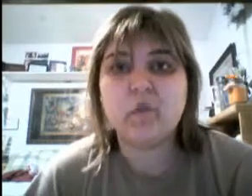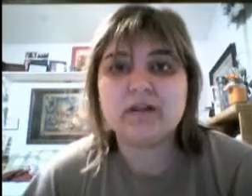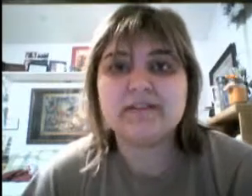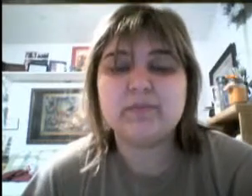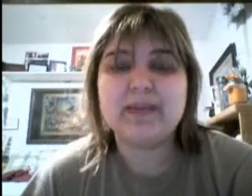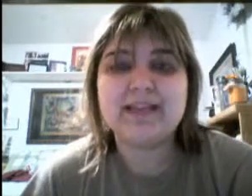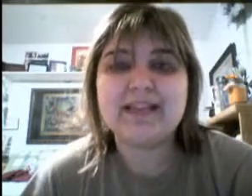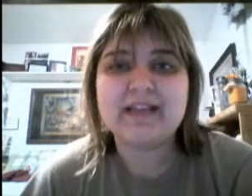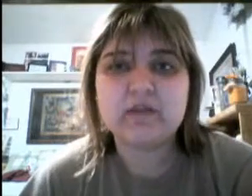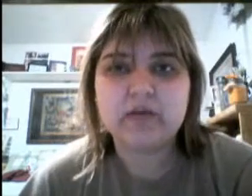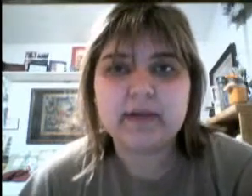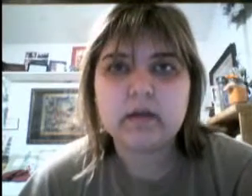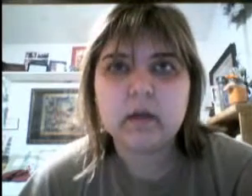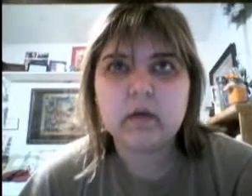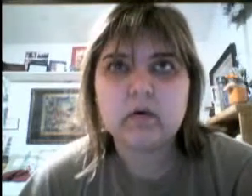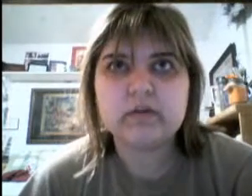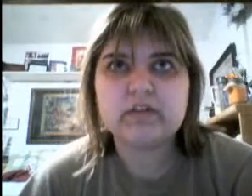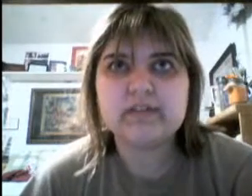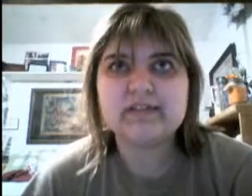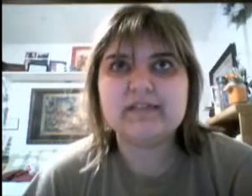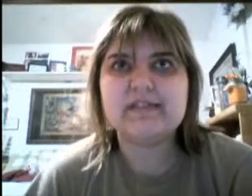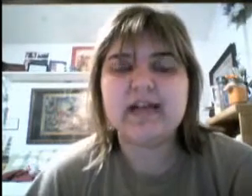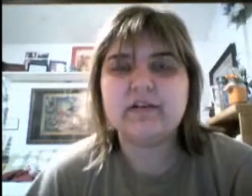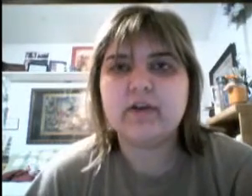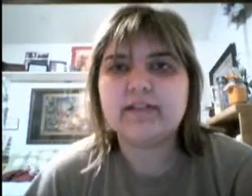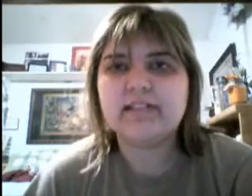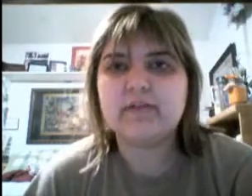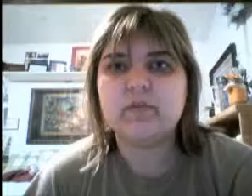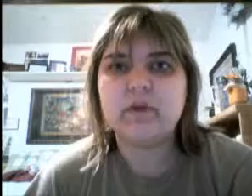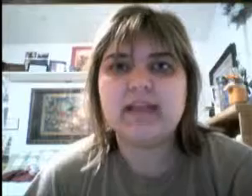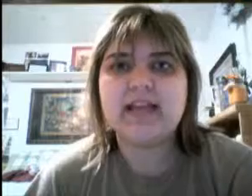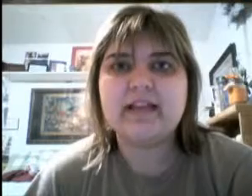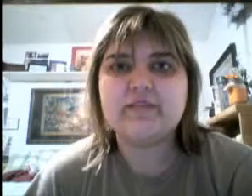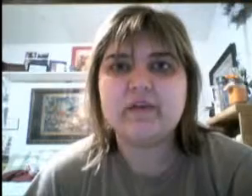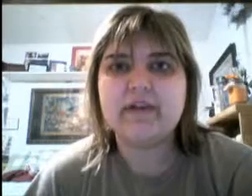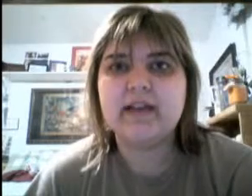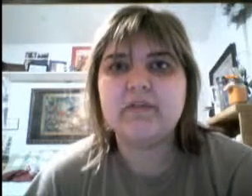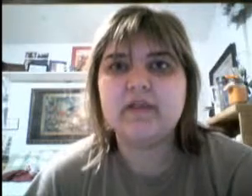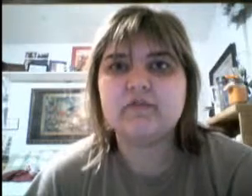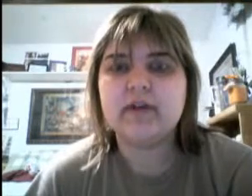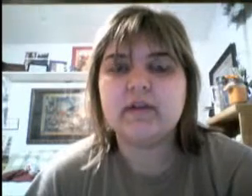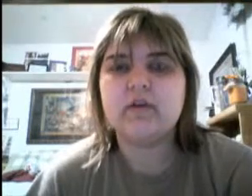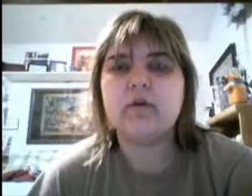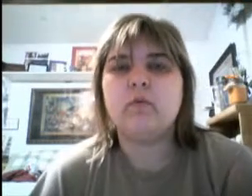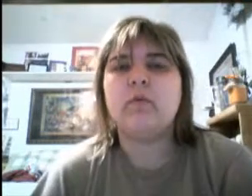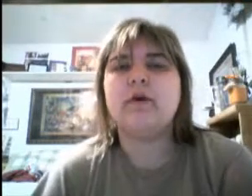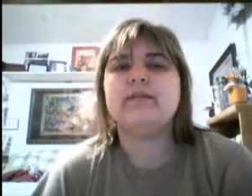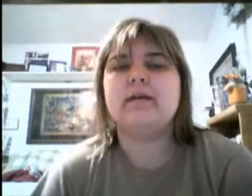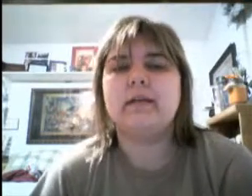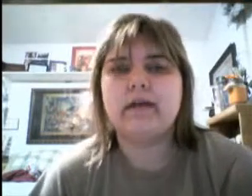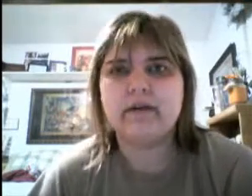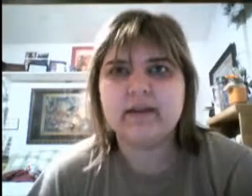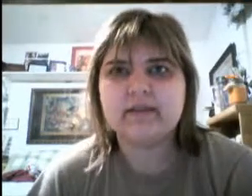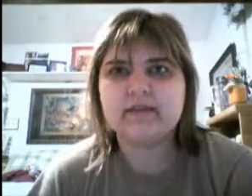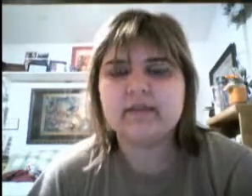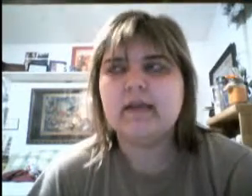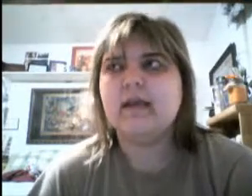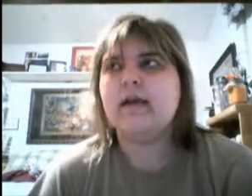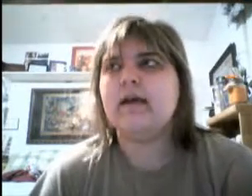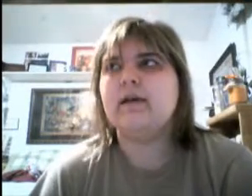Walken is playing King Louie, which is kind of crazy, but the way they intro'd him in the trailer was hilarious. Um,